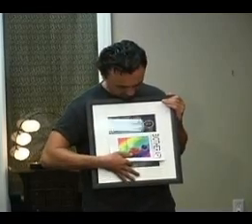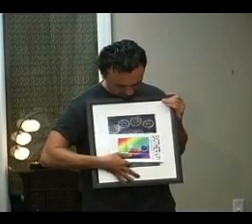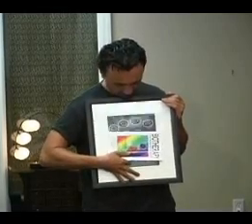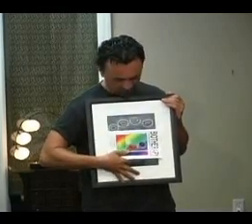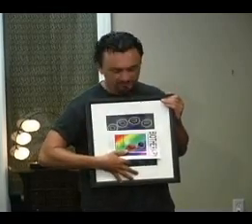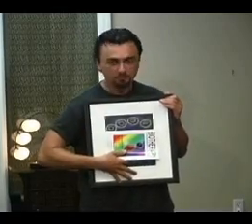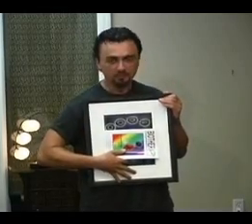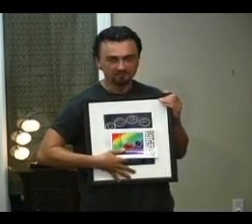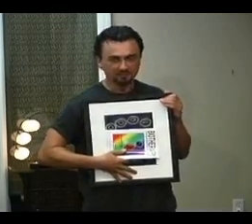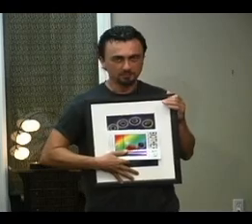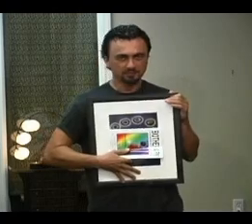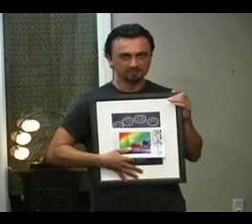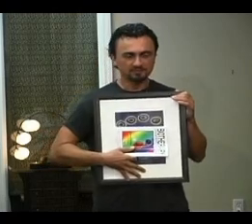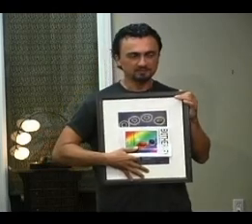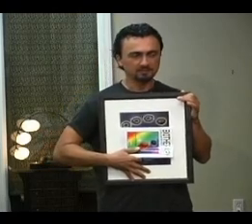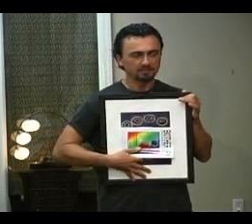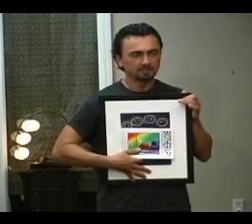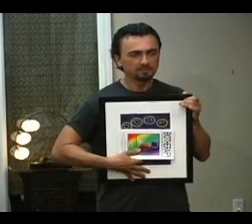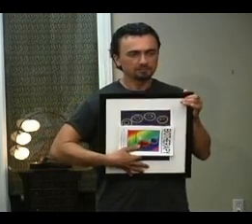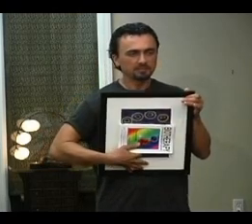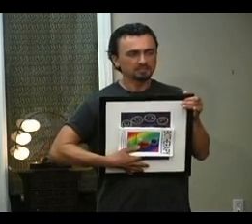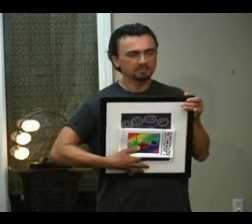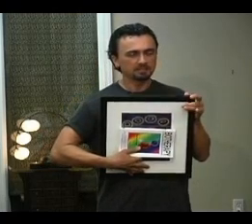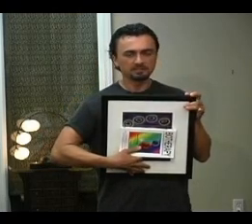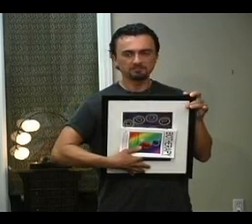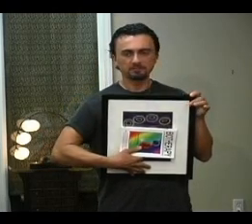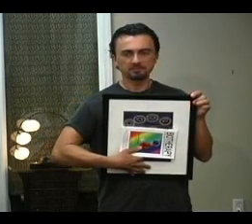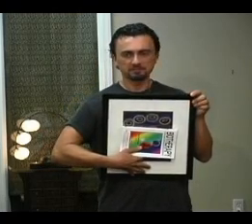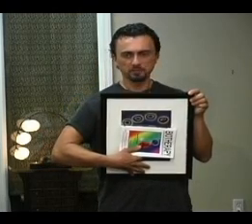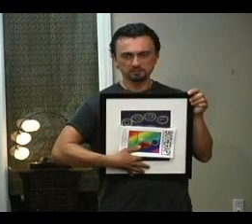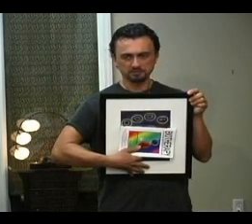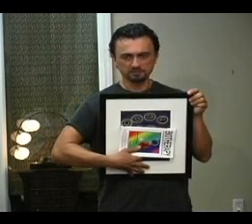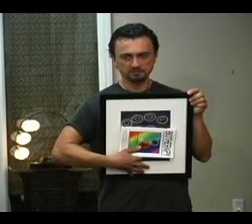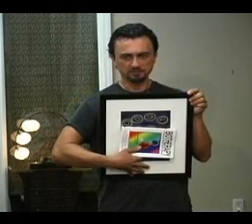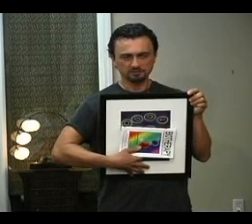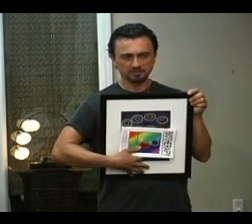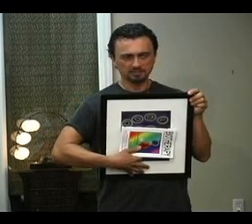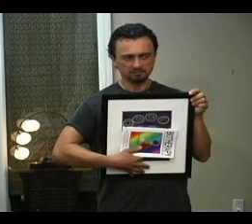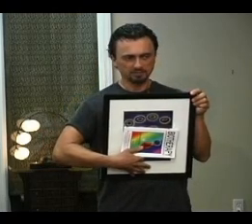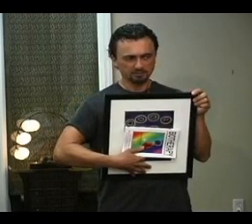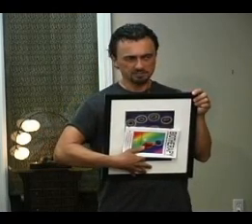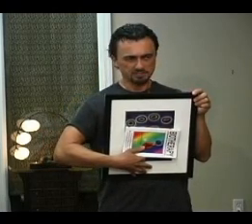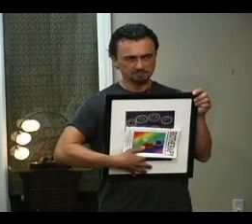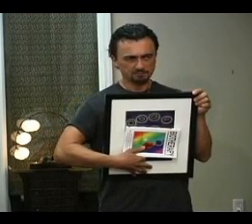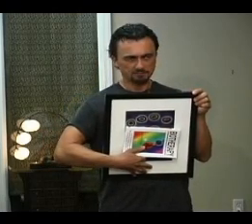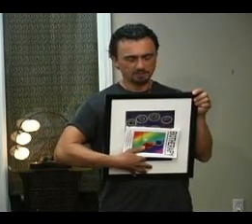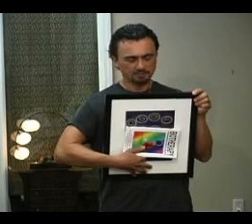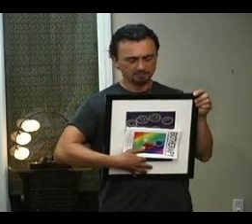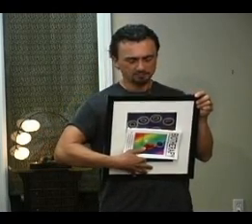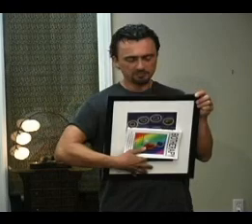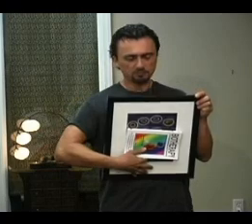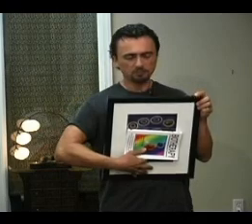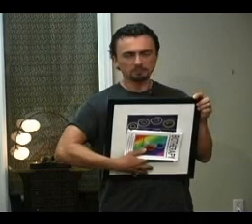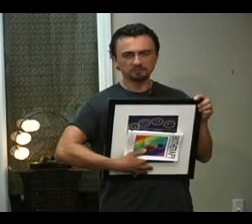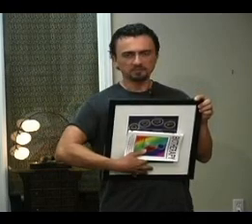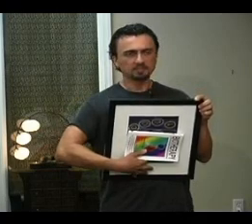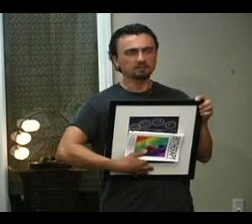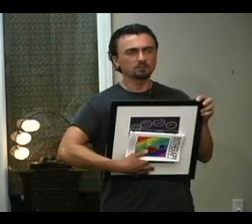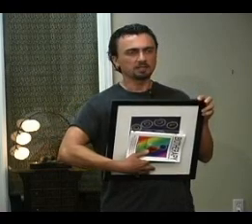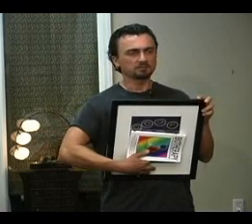We'll go step by step Because these are Three different exposures Of the energy First one was taken When I